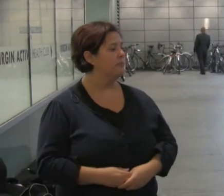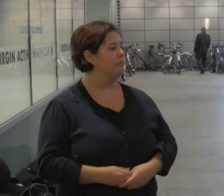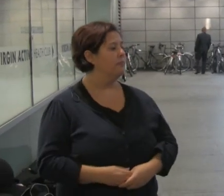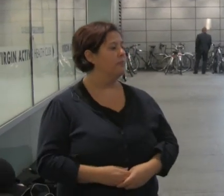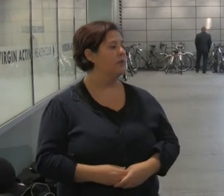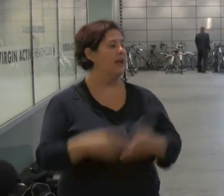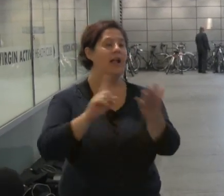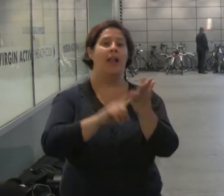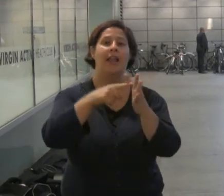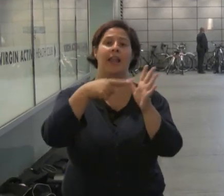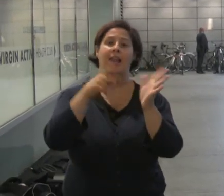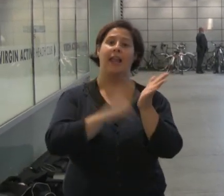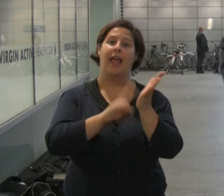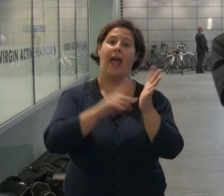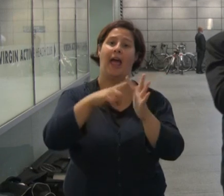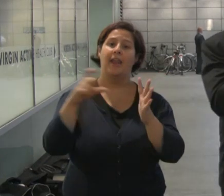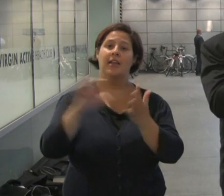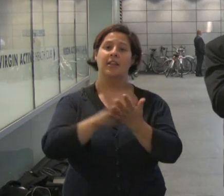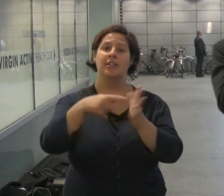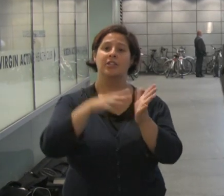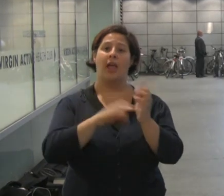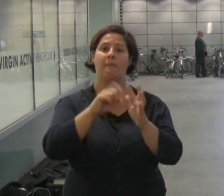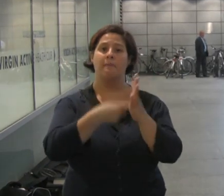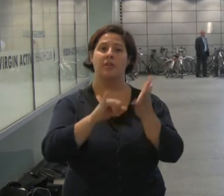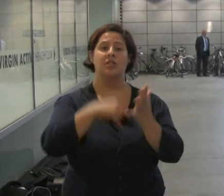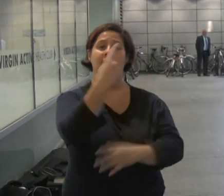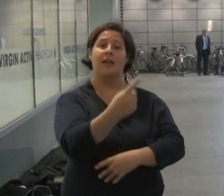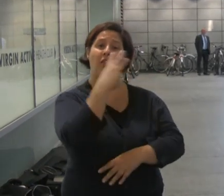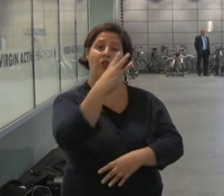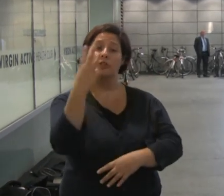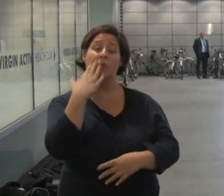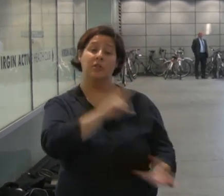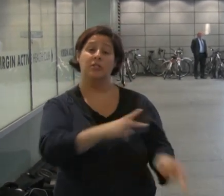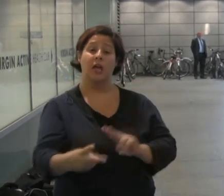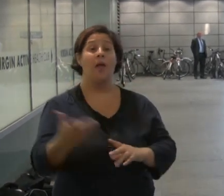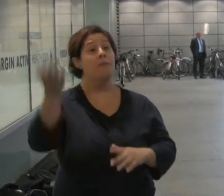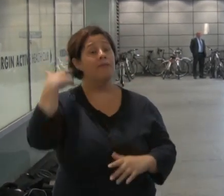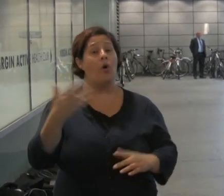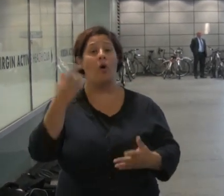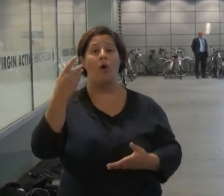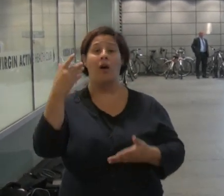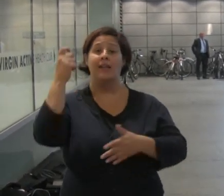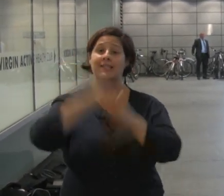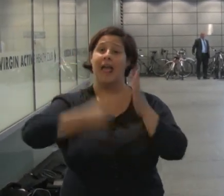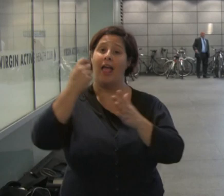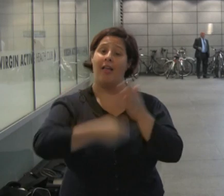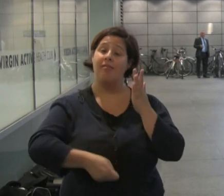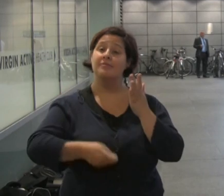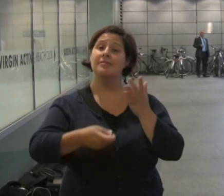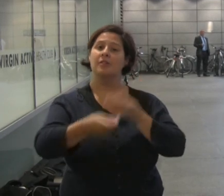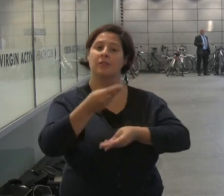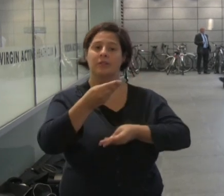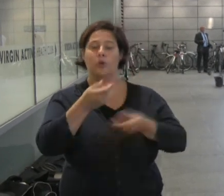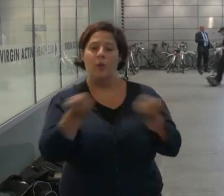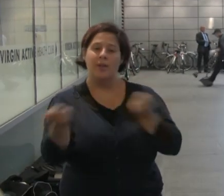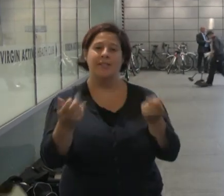Leanne Chambers was only 30 years old when she died. She has worked as a sales coordinator in the past and could have been battling with depression for a number